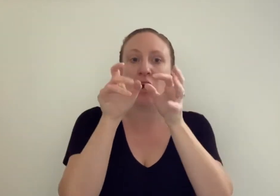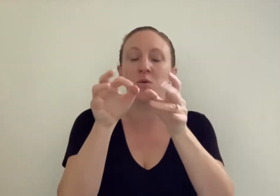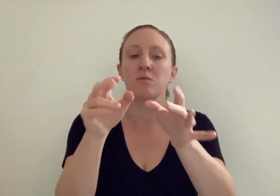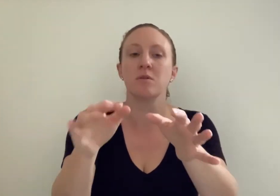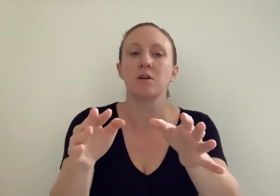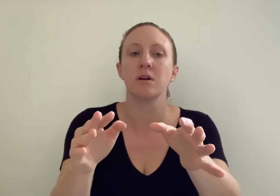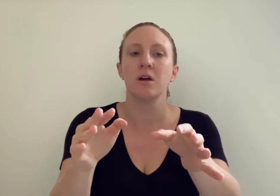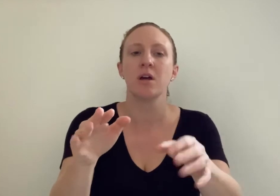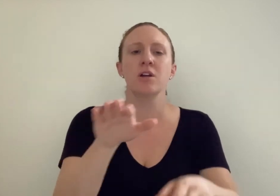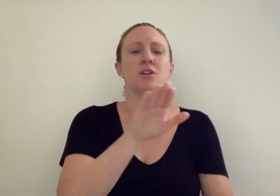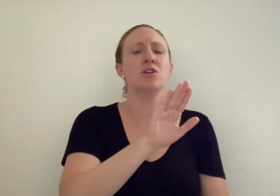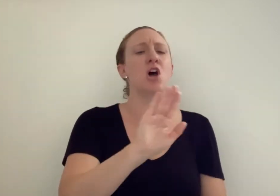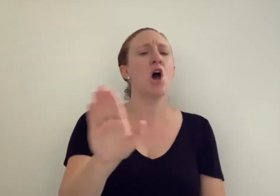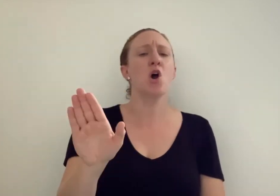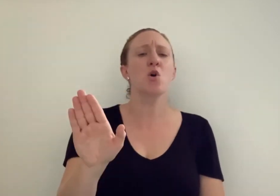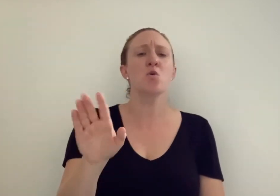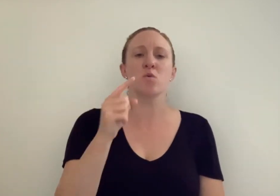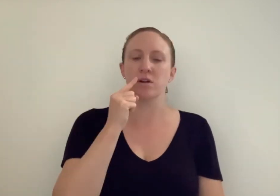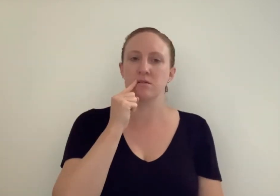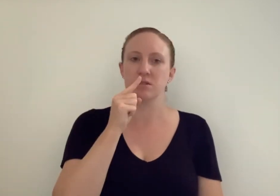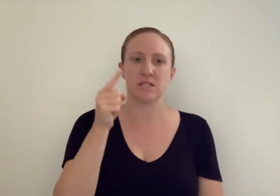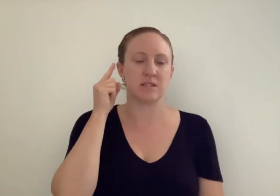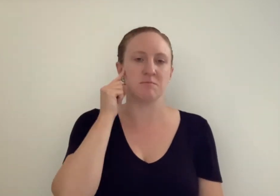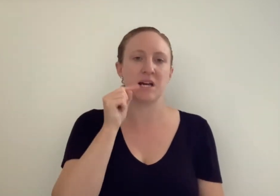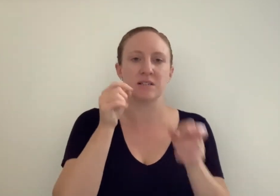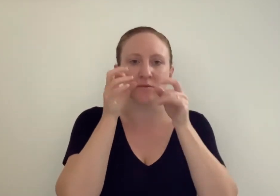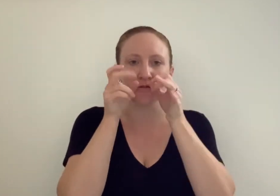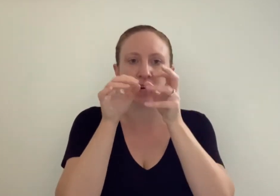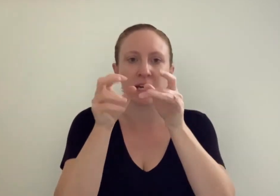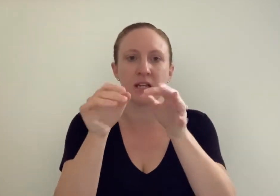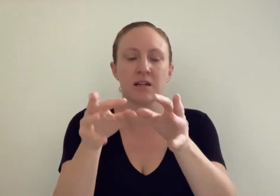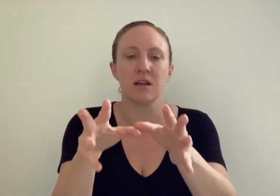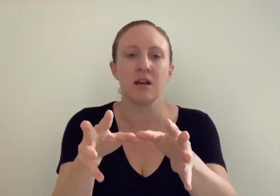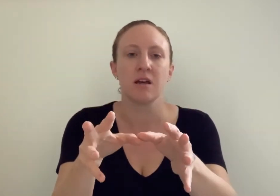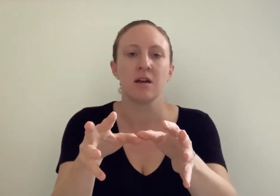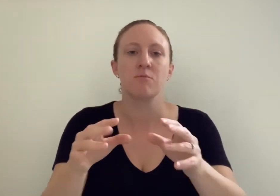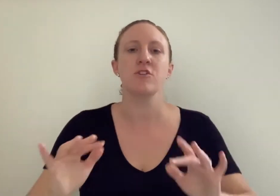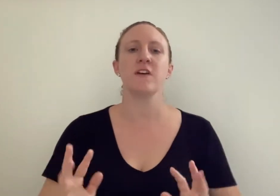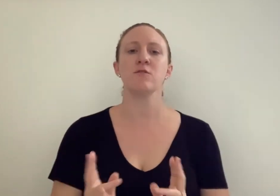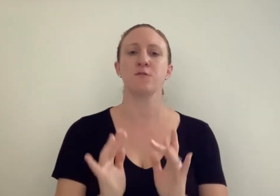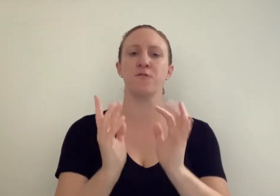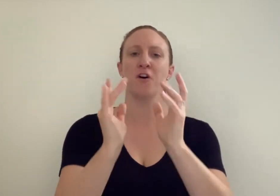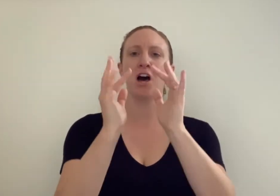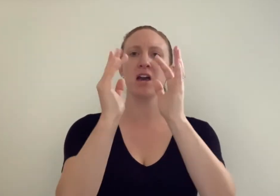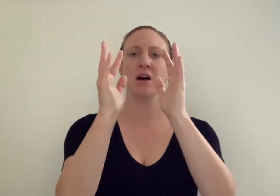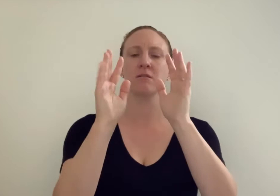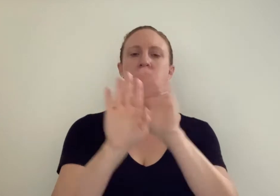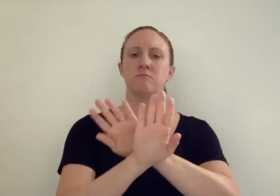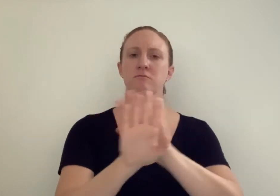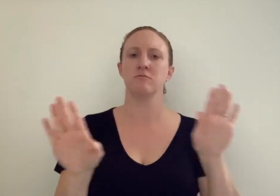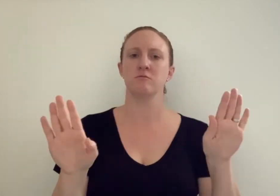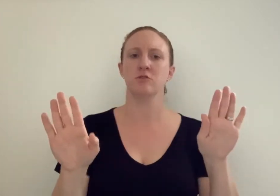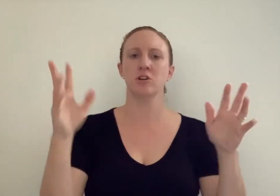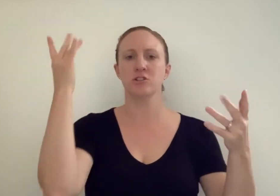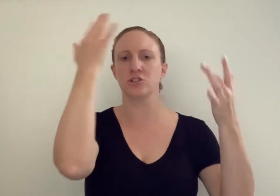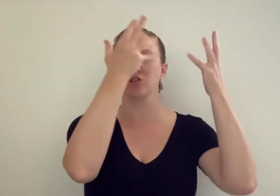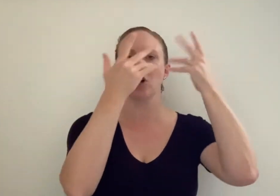No, said Madam Dragon. Breathe out fire, not snow.